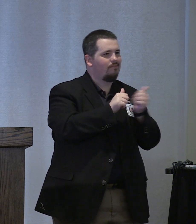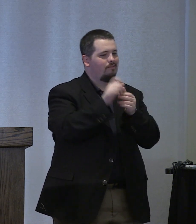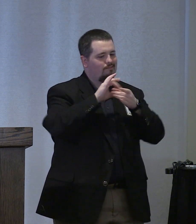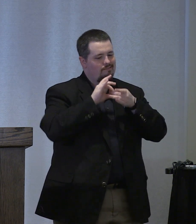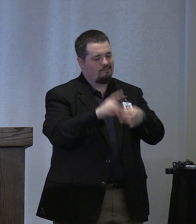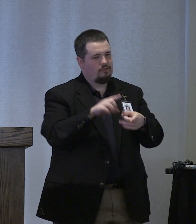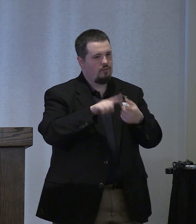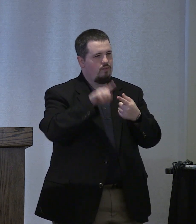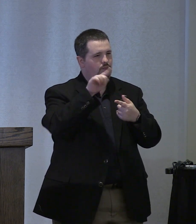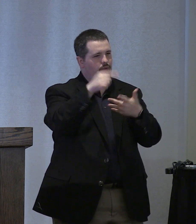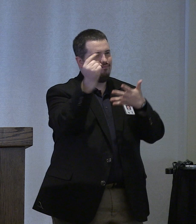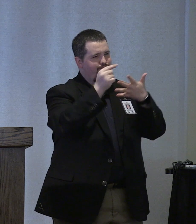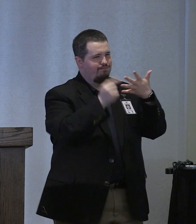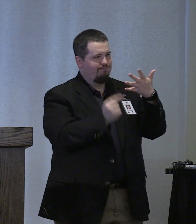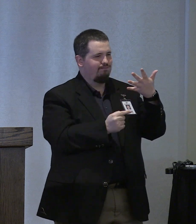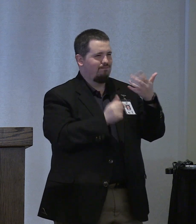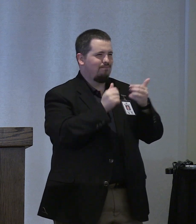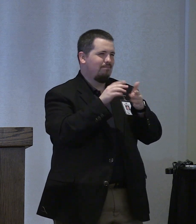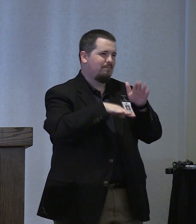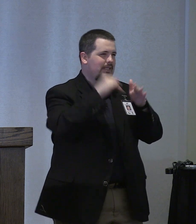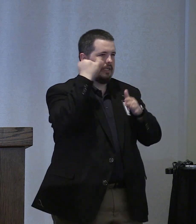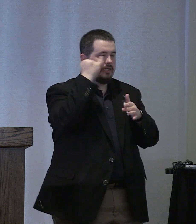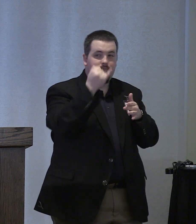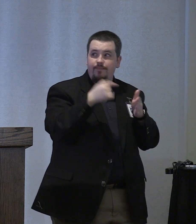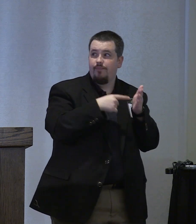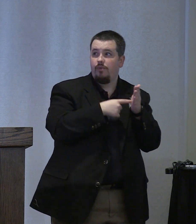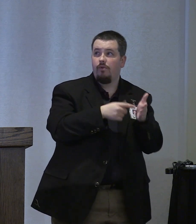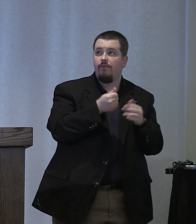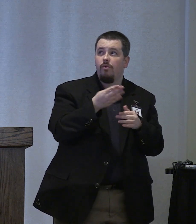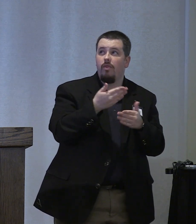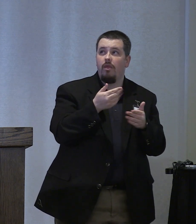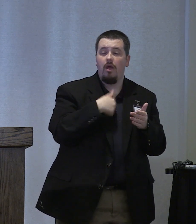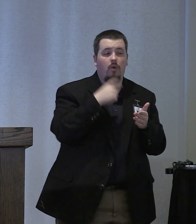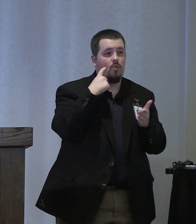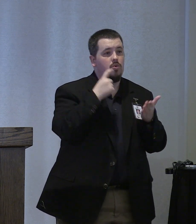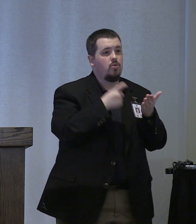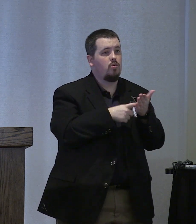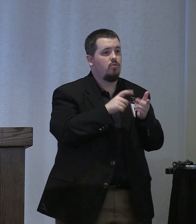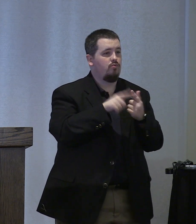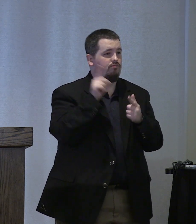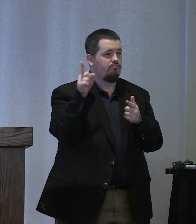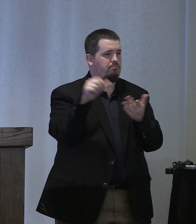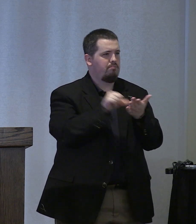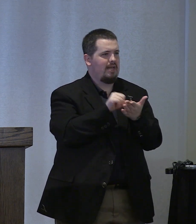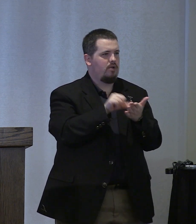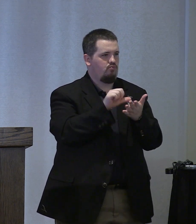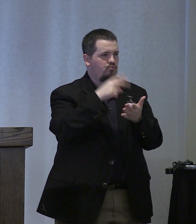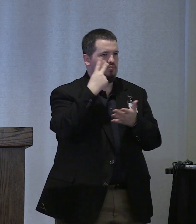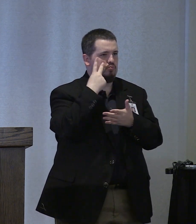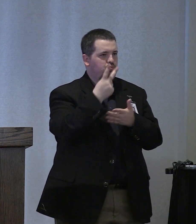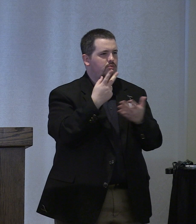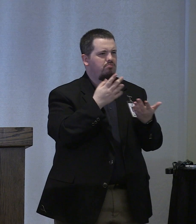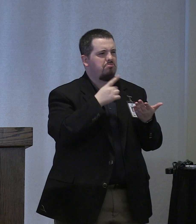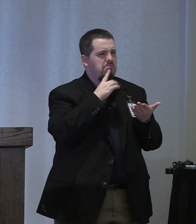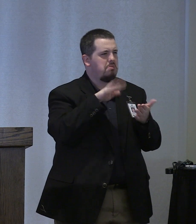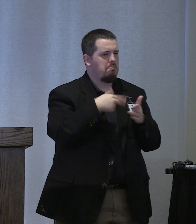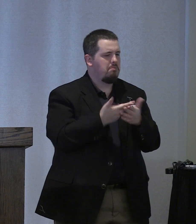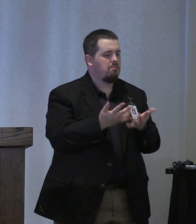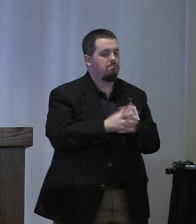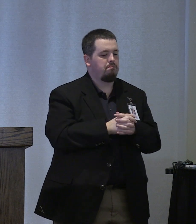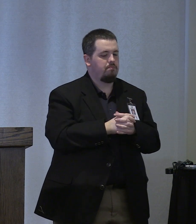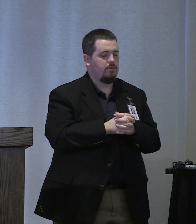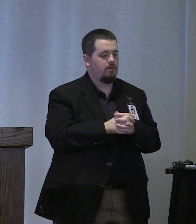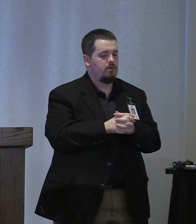those ideals we want to point out a few things and i'll point up here to this slide so that you can see what we're talking about